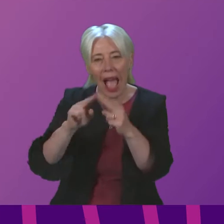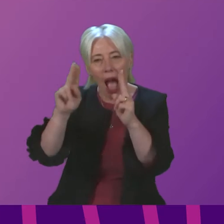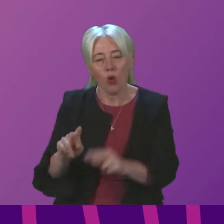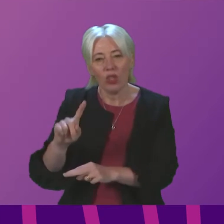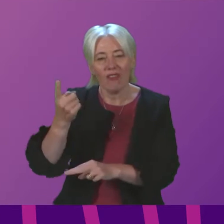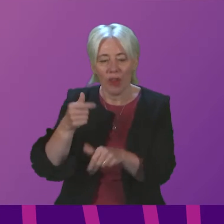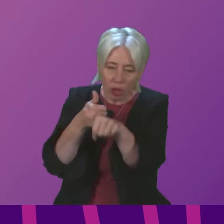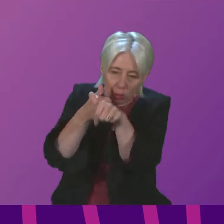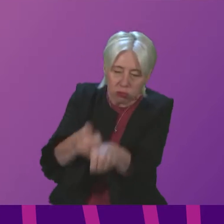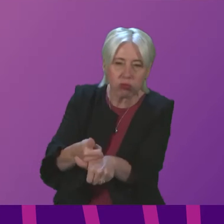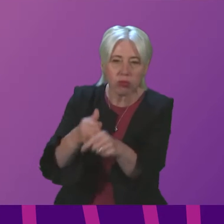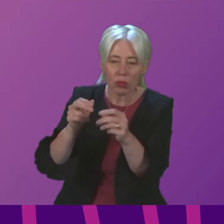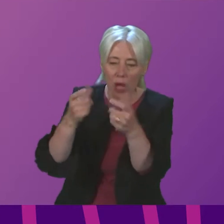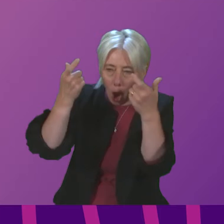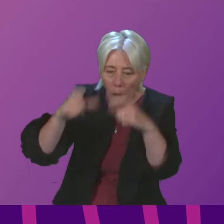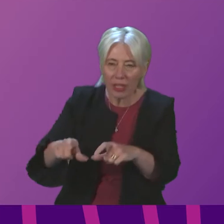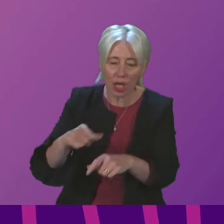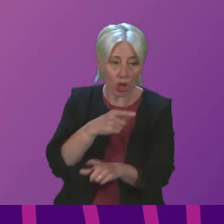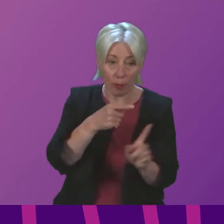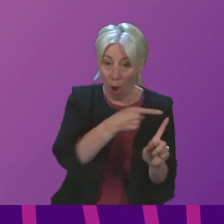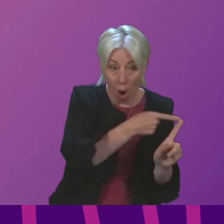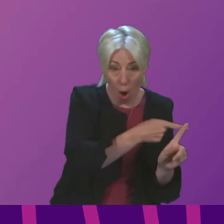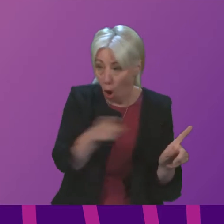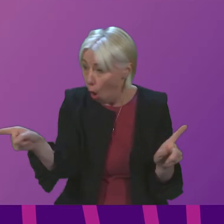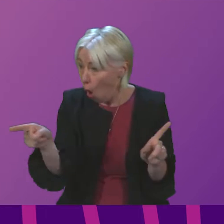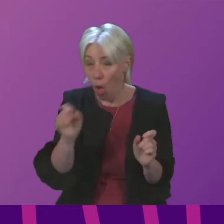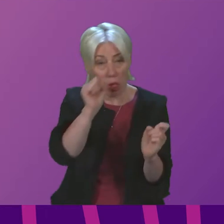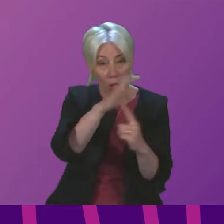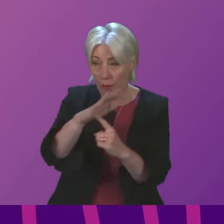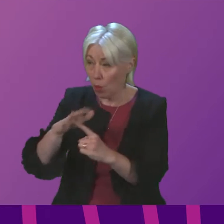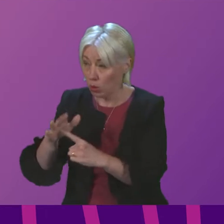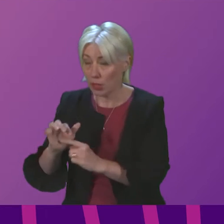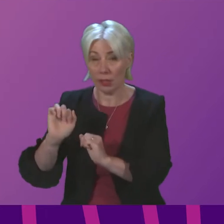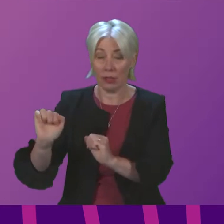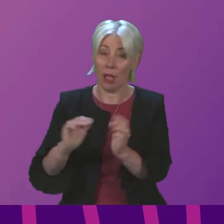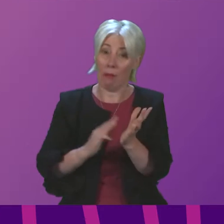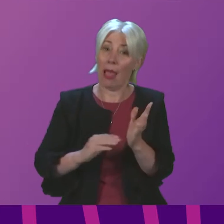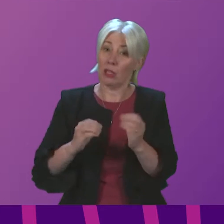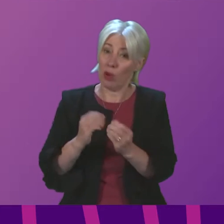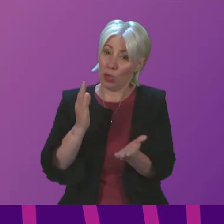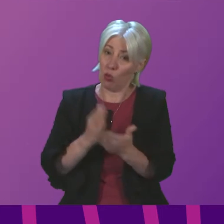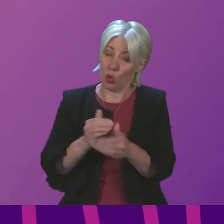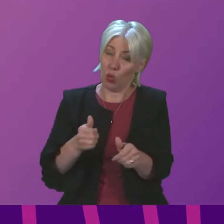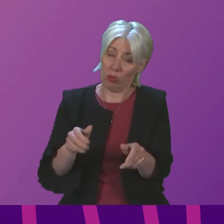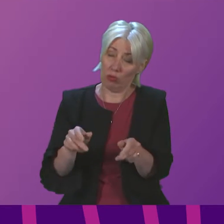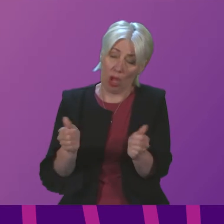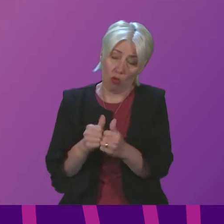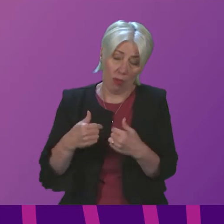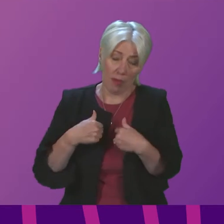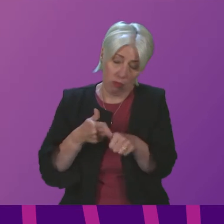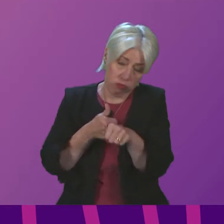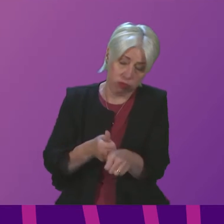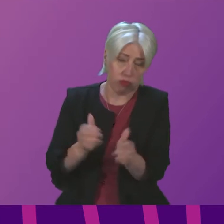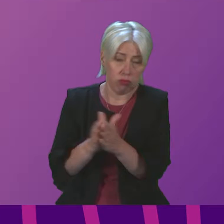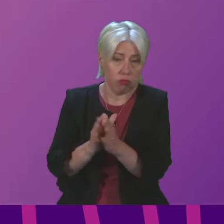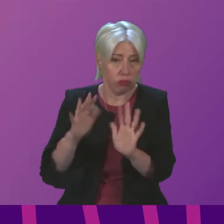All of these things are important. And I'm sure Myles Briggs, as well as I, would support the efforts of the third sector in